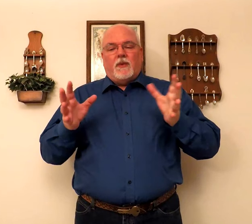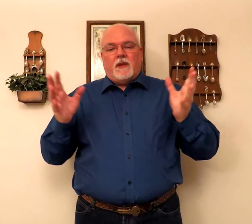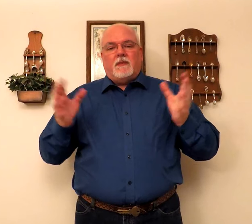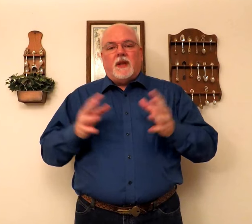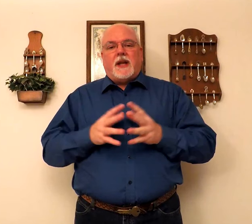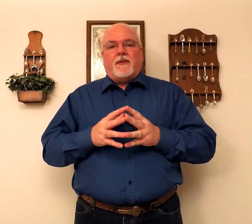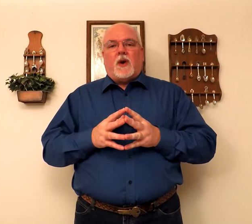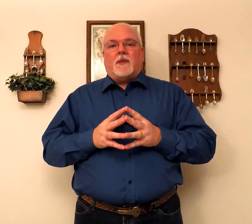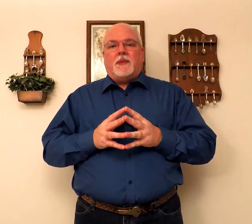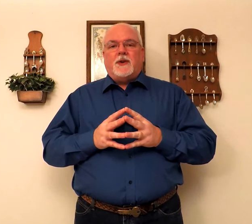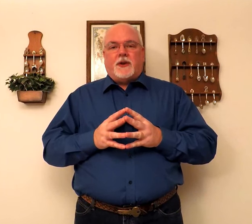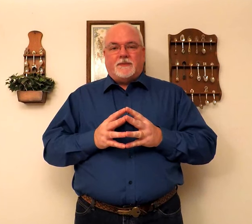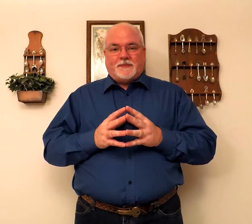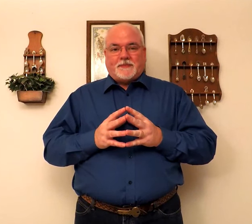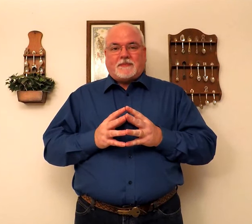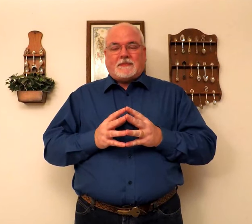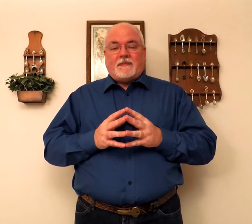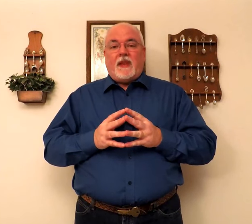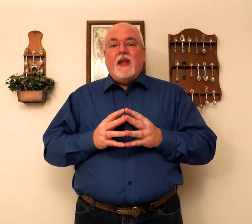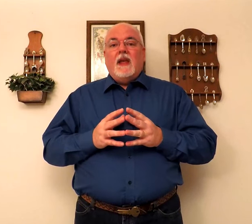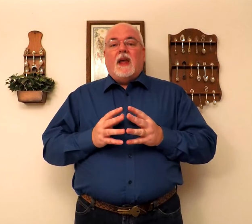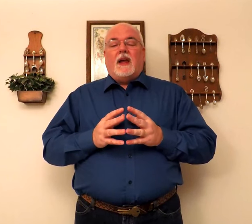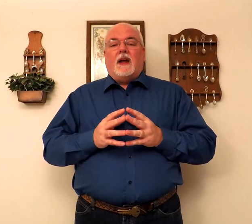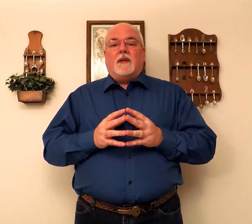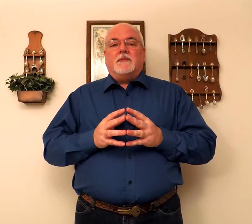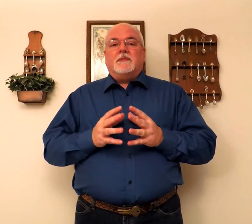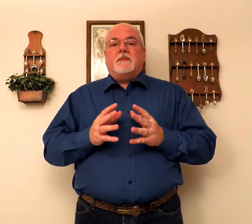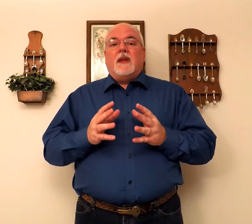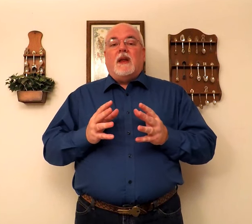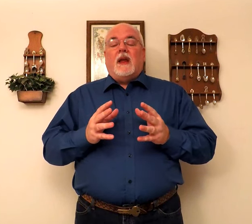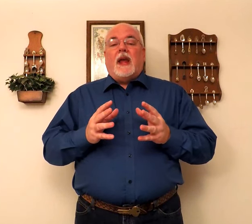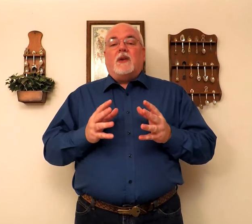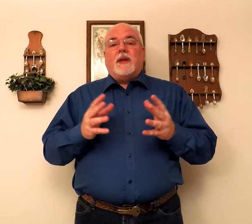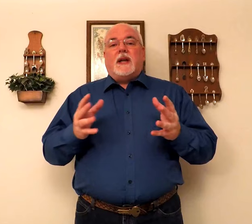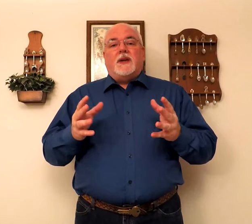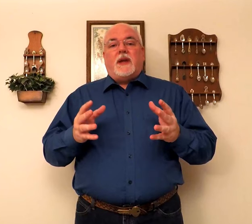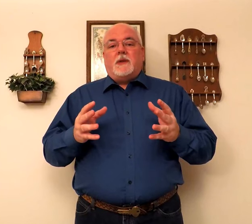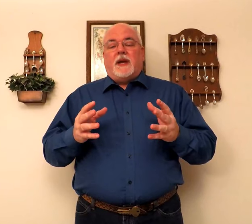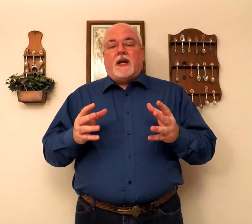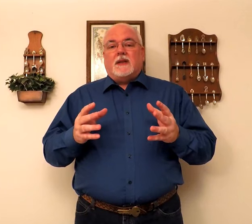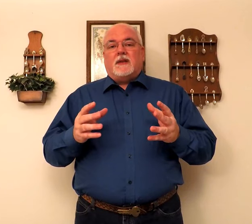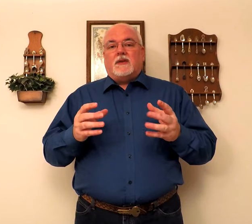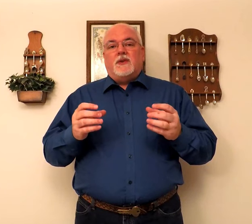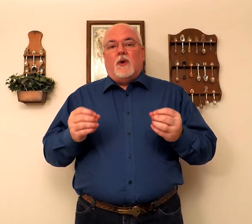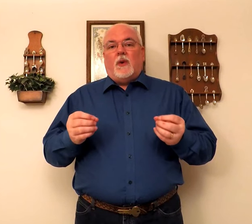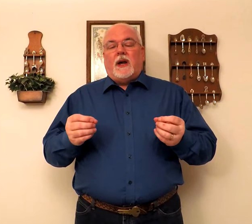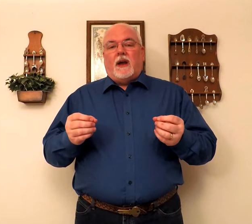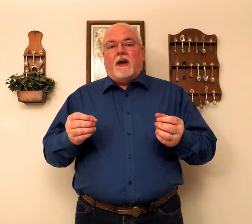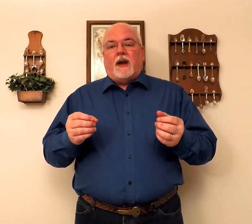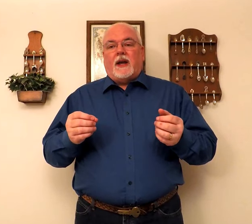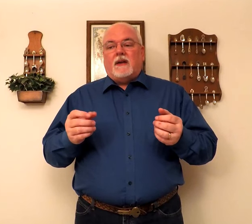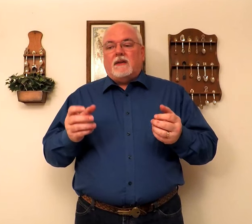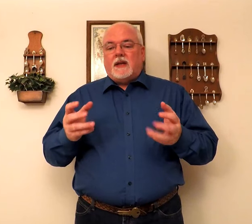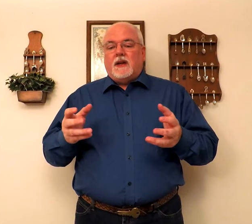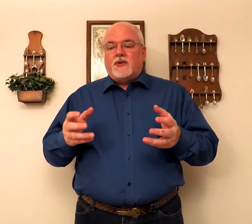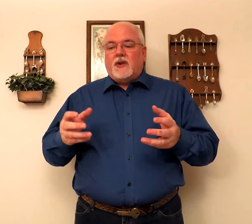The deaf call it Pidgin. Um, and the reason I do that is because there's no way I can teach